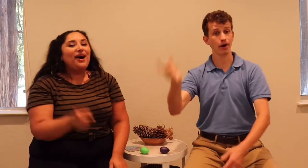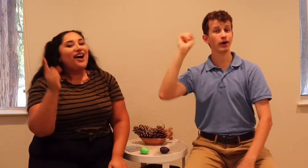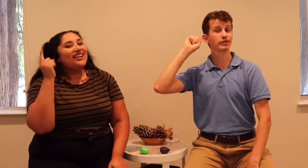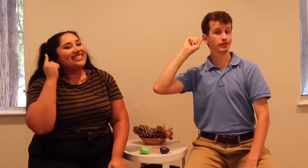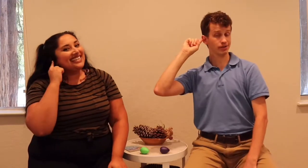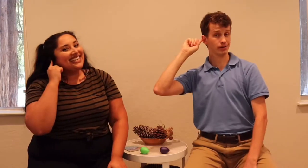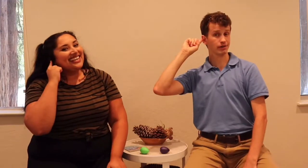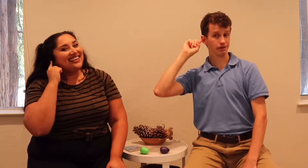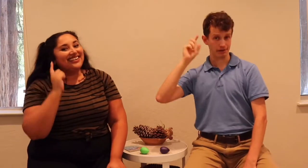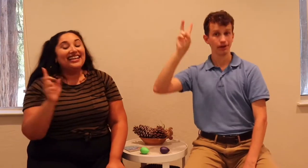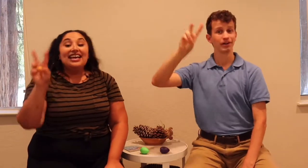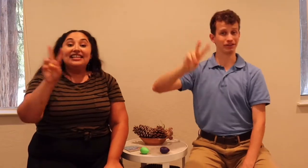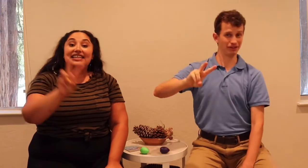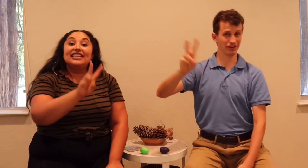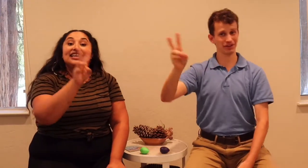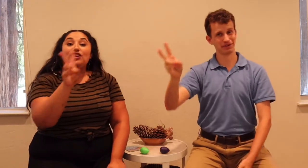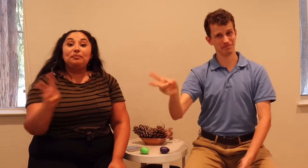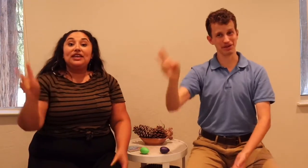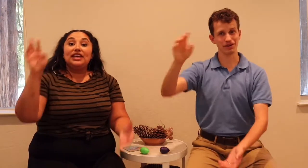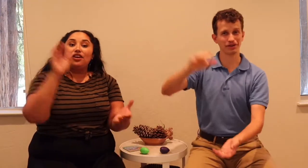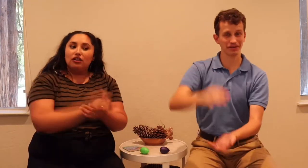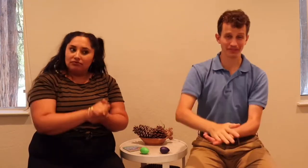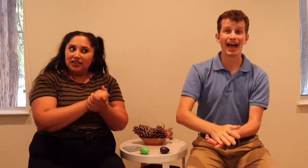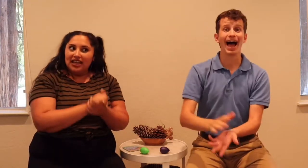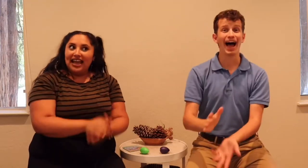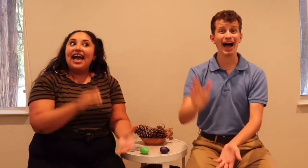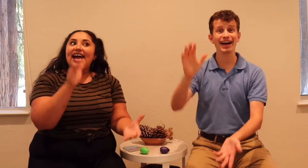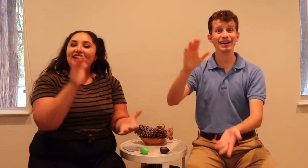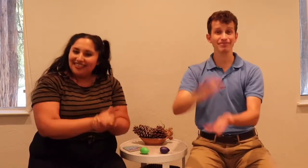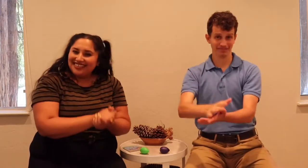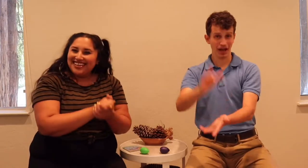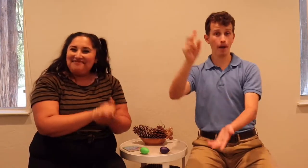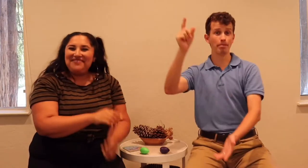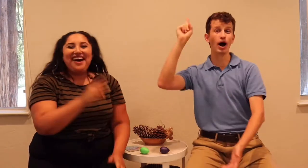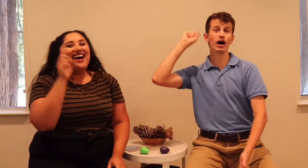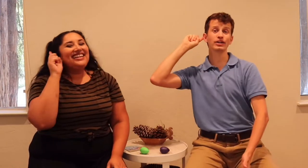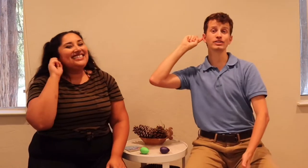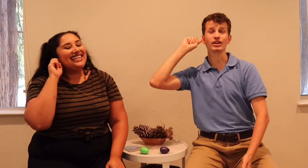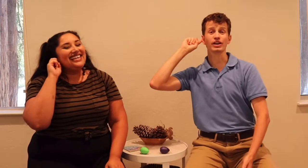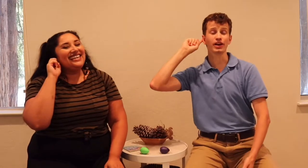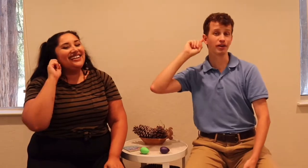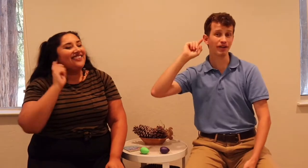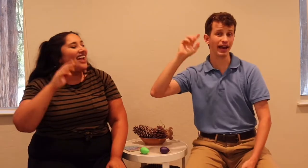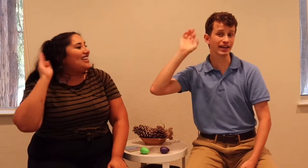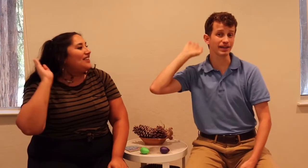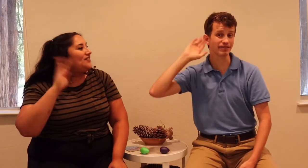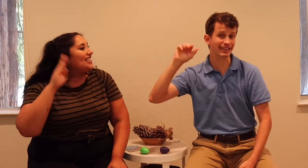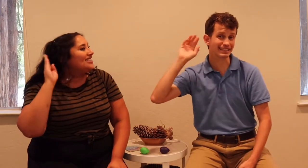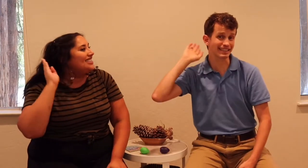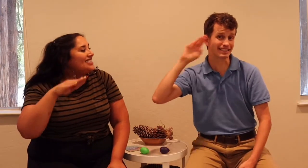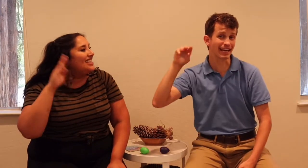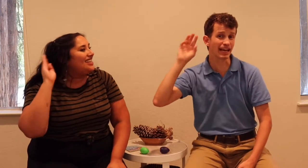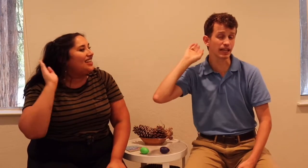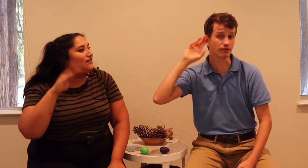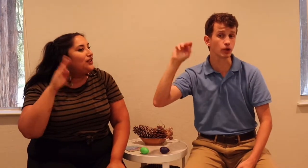his ear. Little Peter had a fly his ear. And he flicked it till it flew